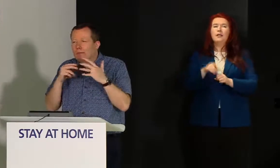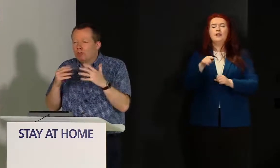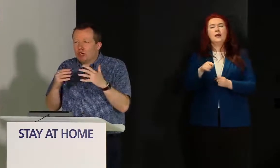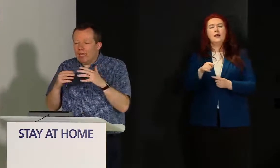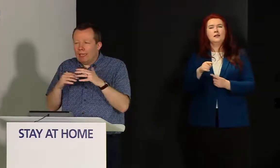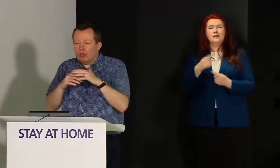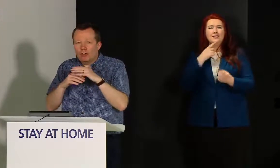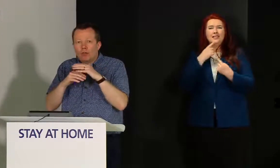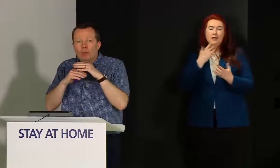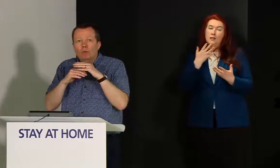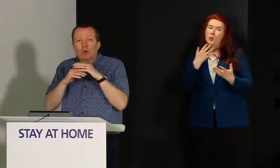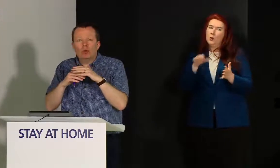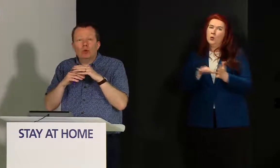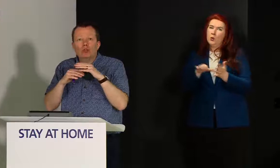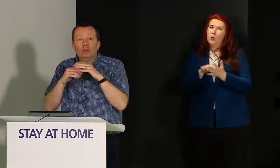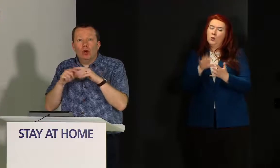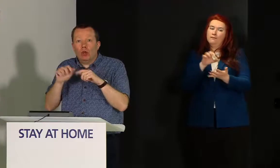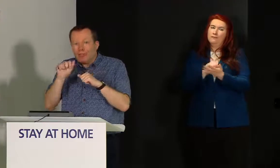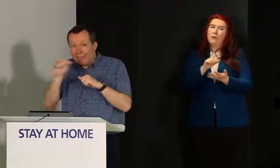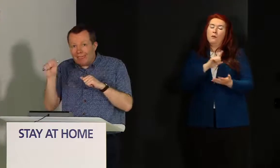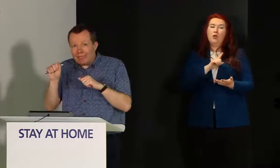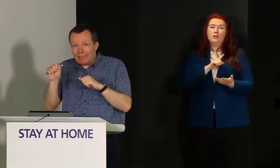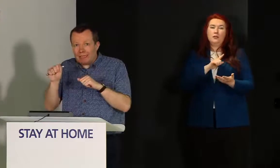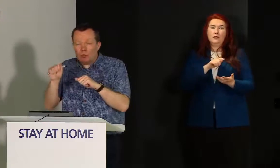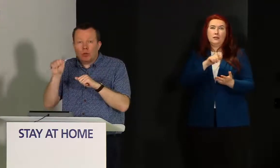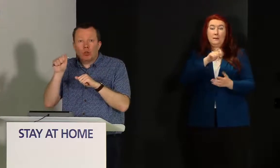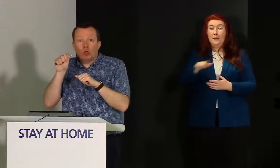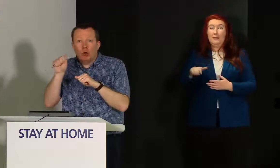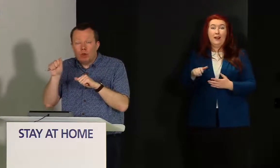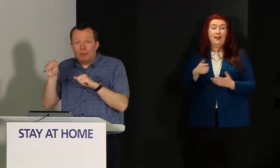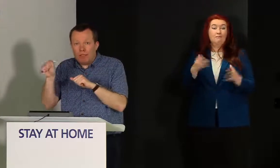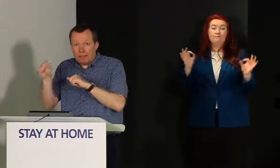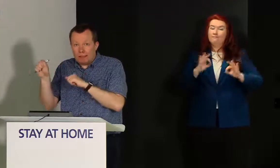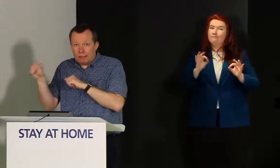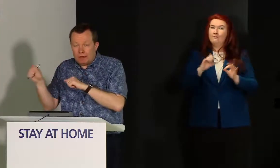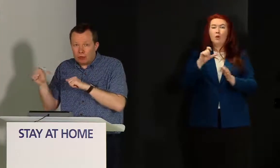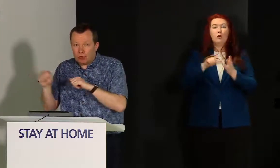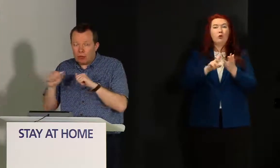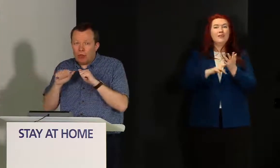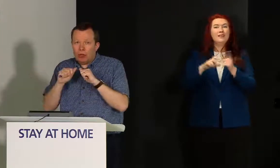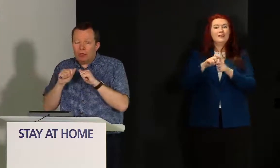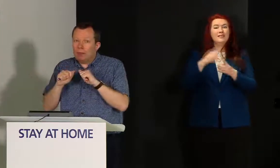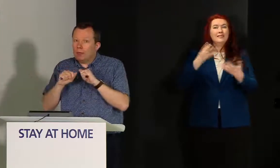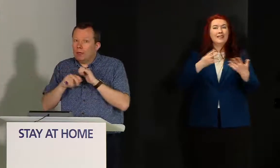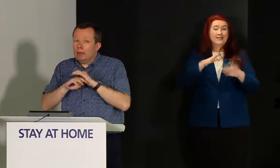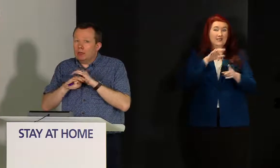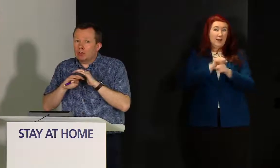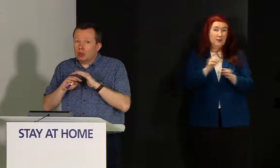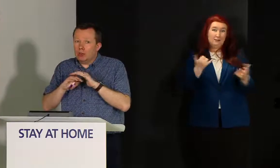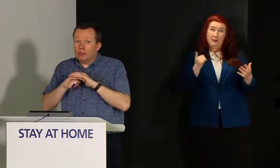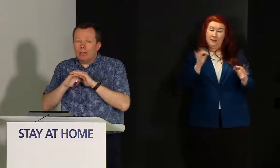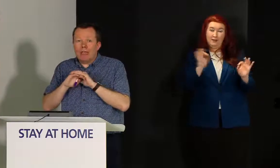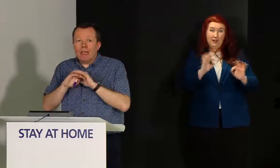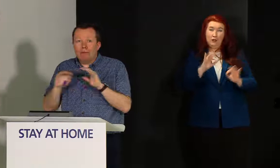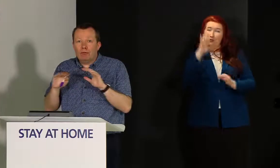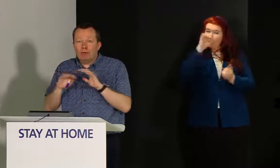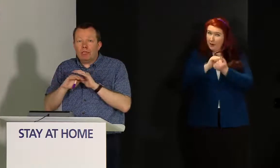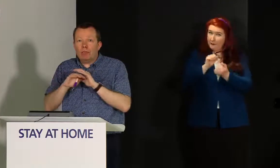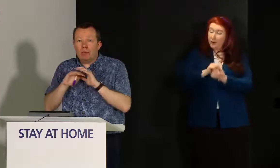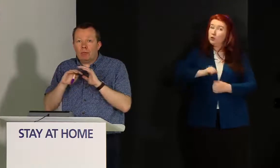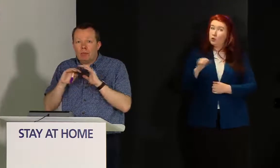challenge for those not allocated with a COVID-19 diagnosis. Remember in Scotland